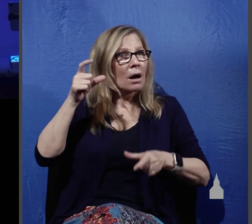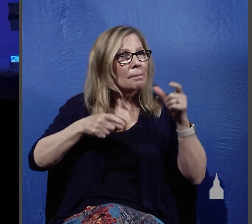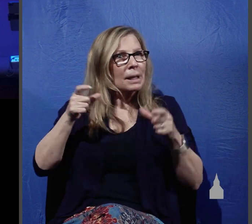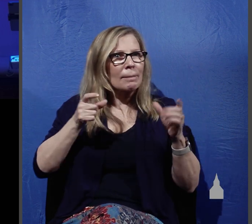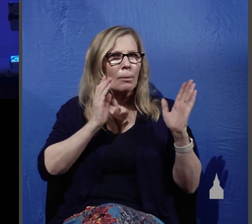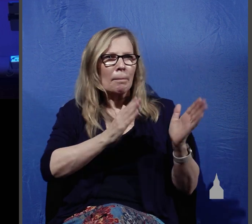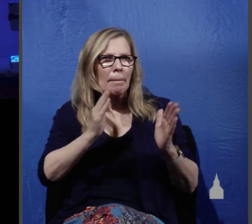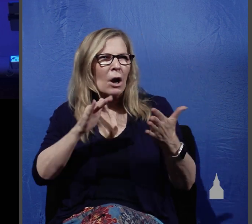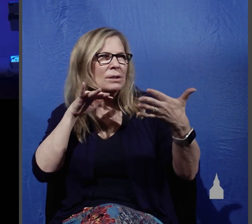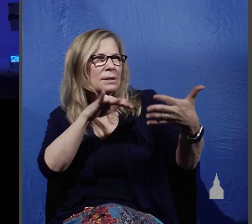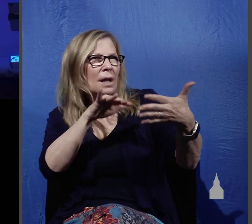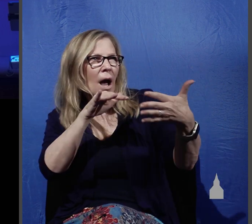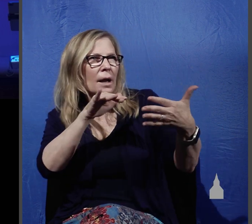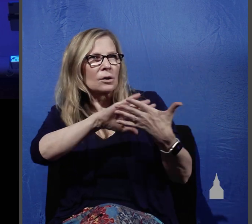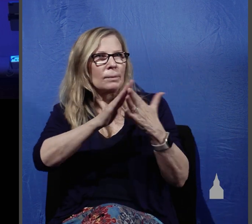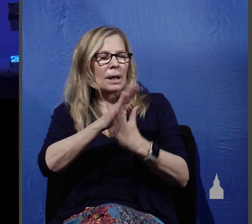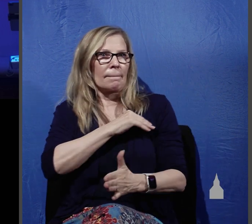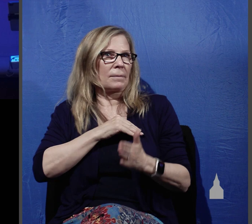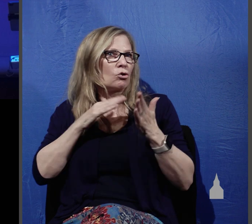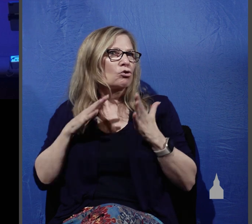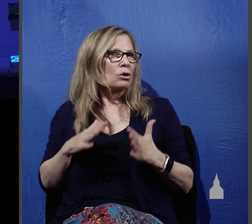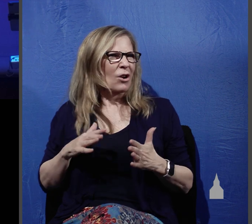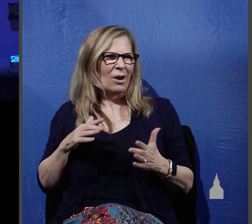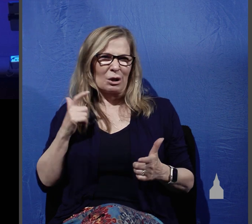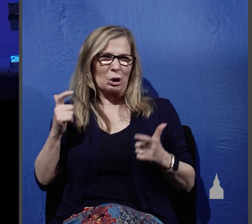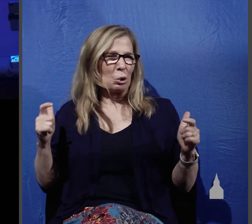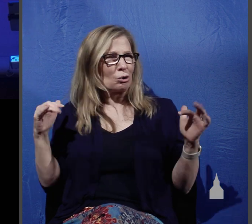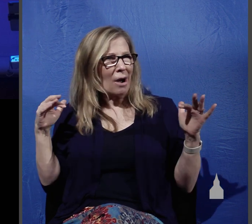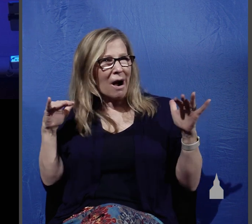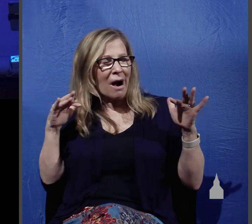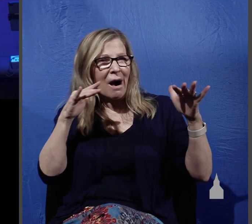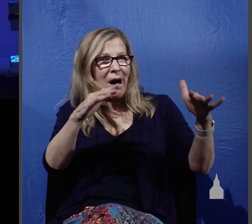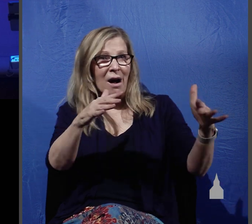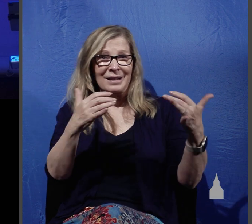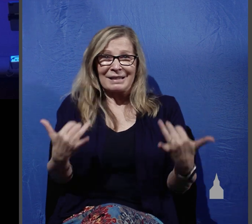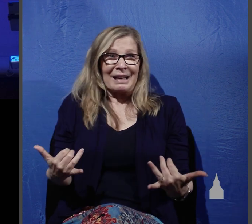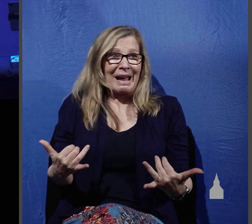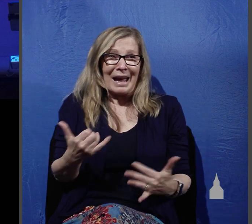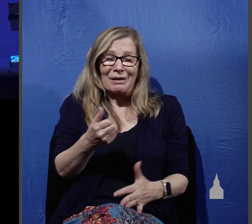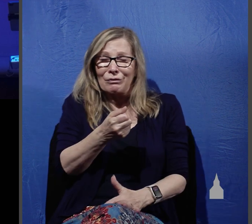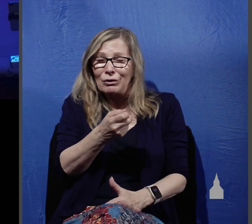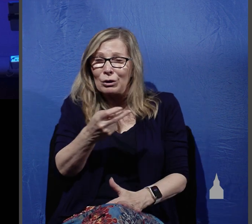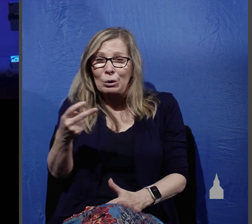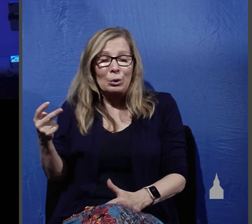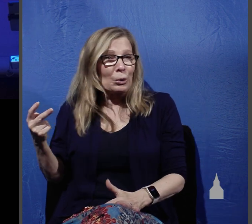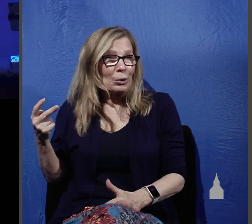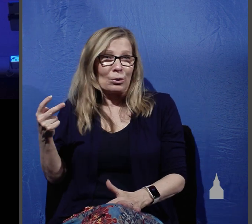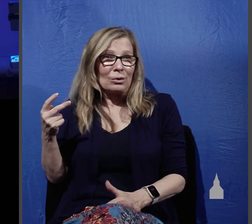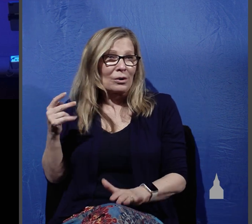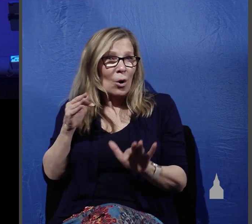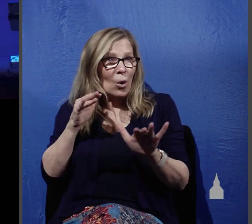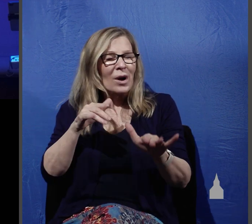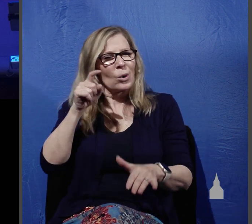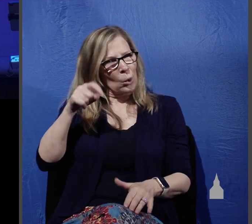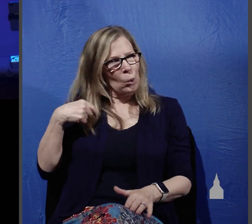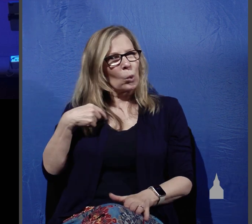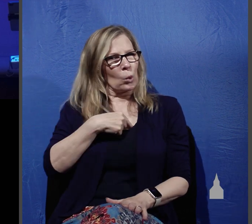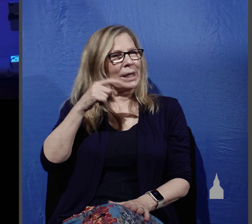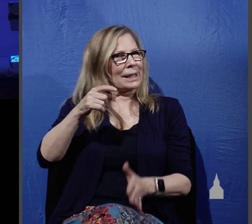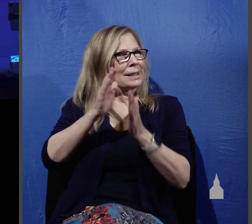and be missionaries so this is something specifically that you and I need to be praying for and keep in